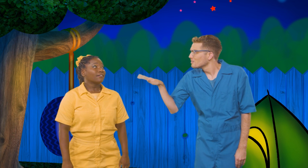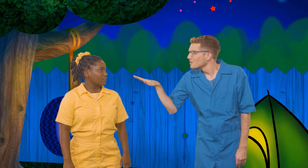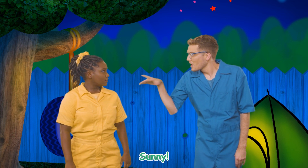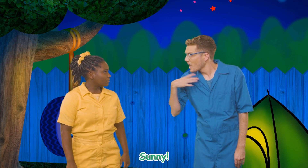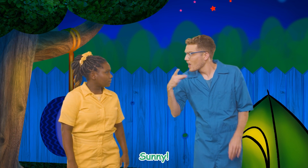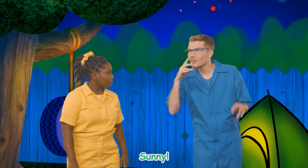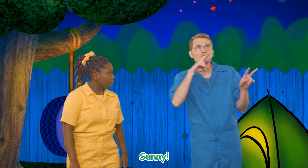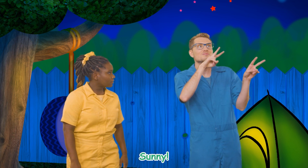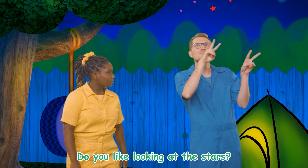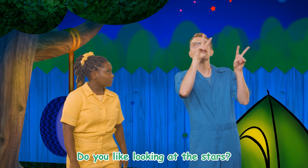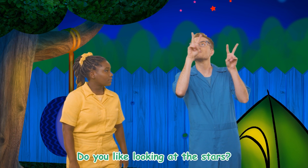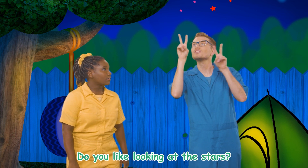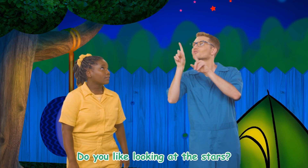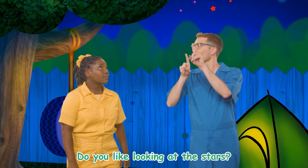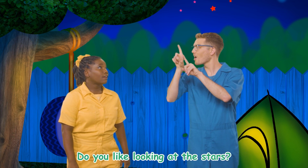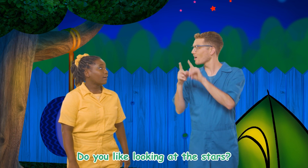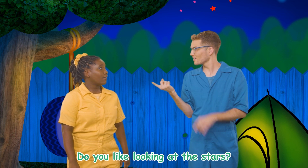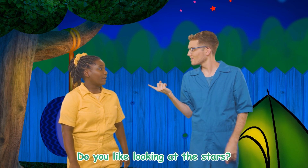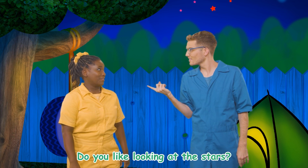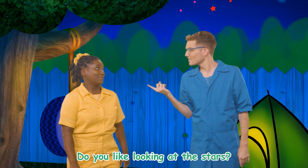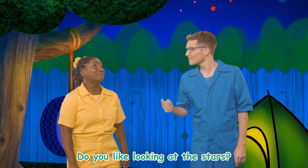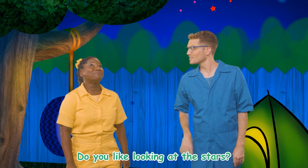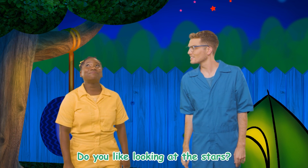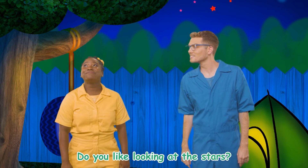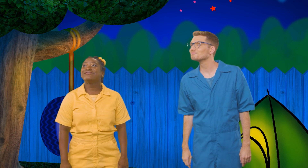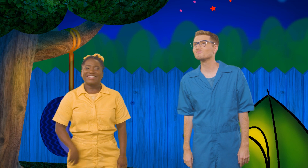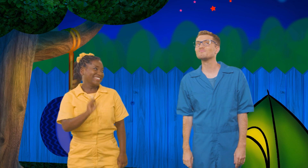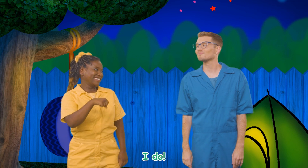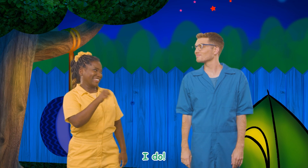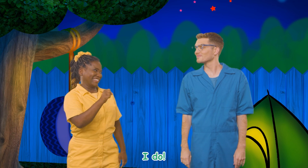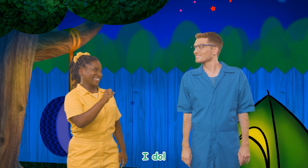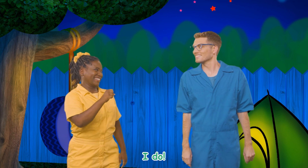Sunny, do you like looking at the stars? I do!